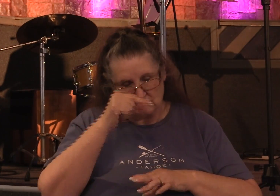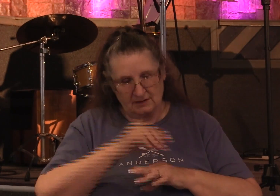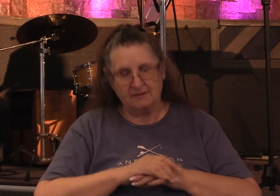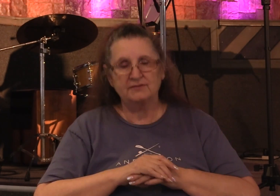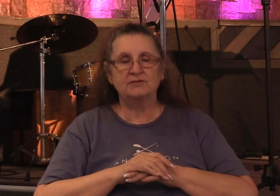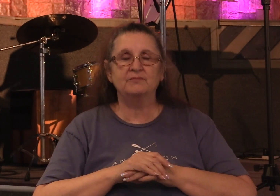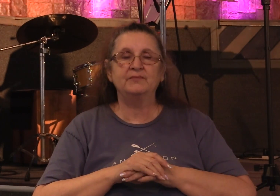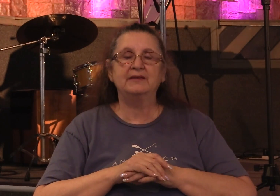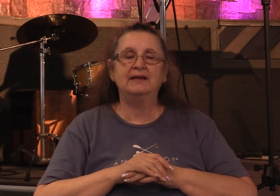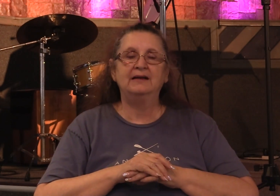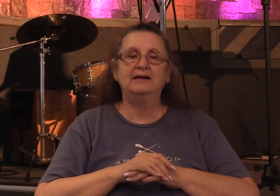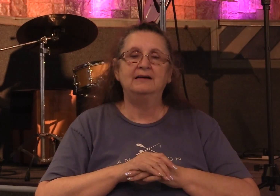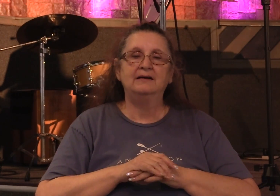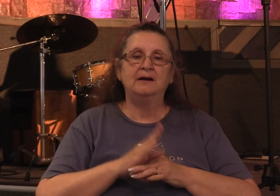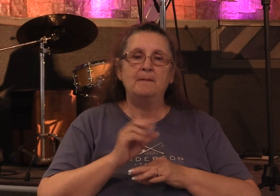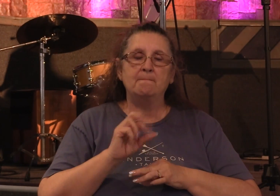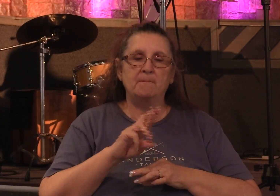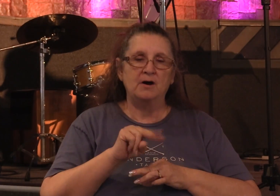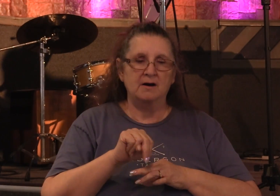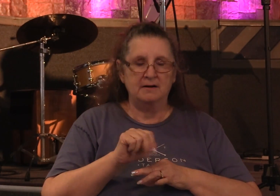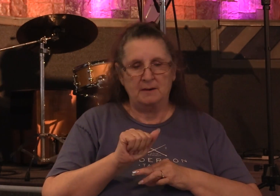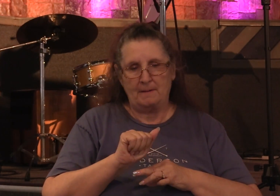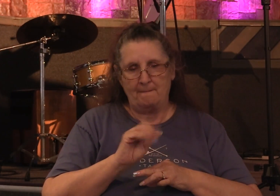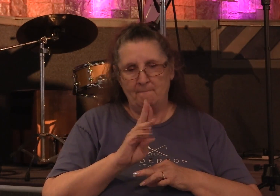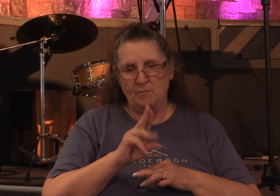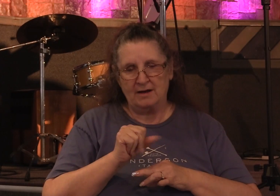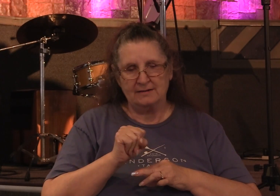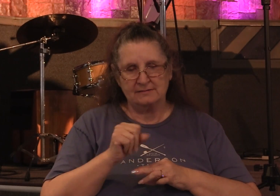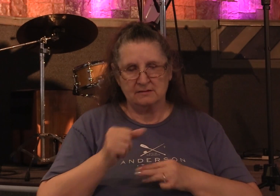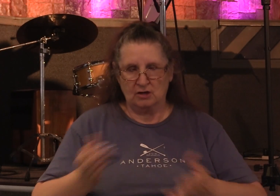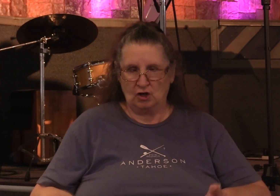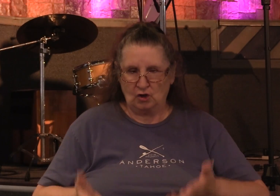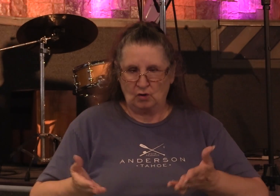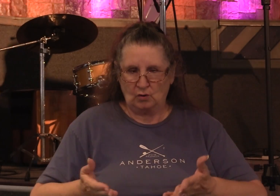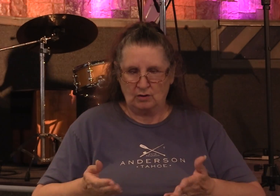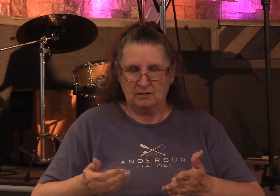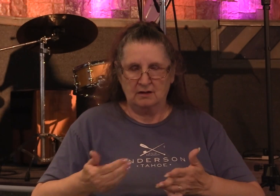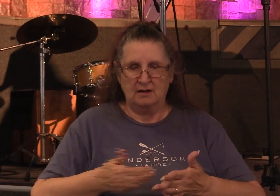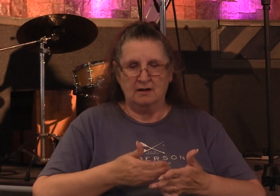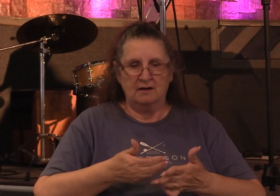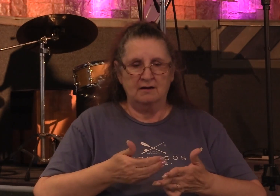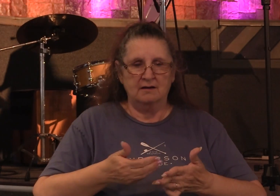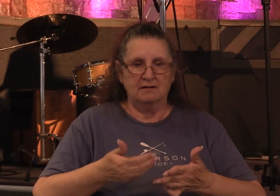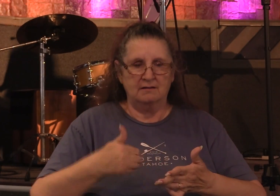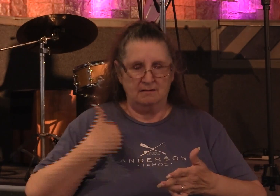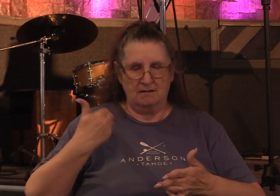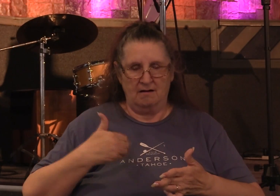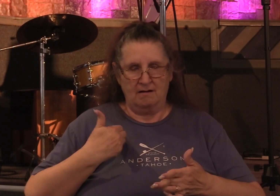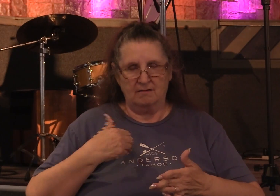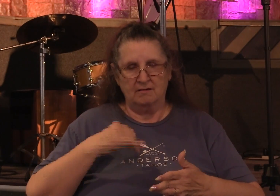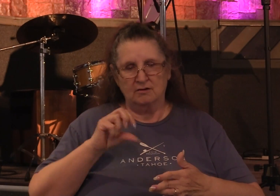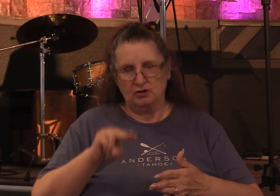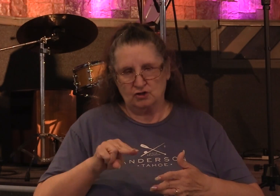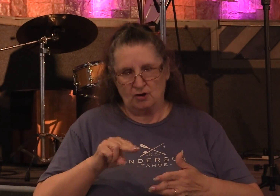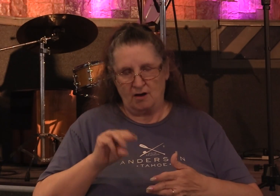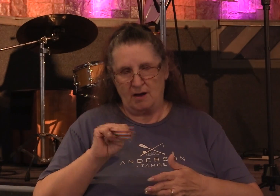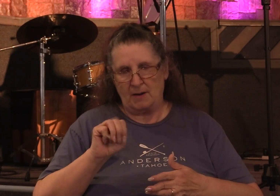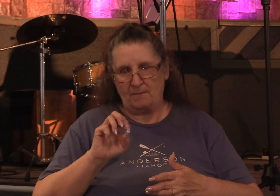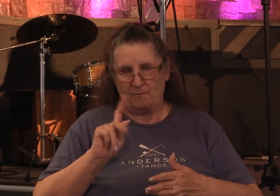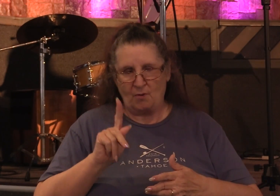and it was Barnabas who stood up for and encouraged young John Mark when he failed and the apostle Paul didn't want to take